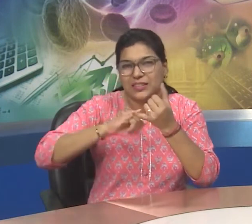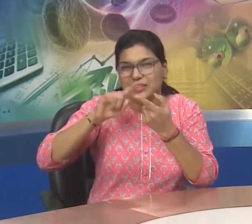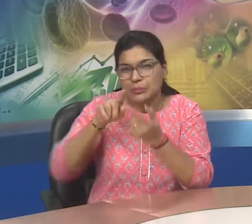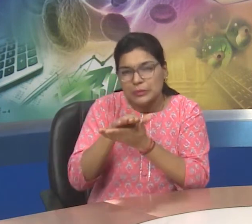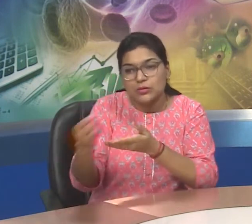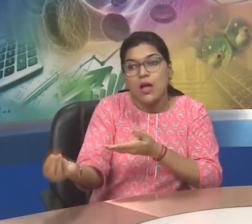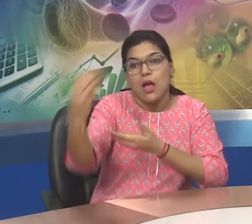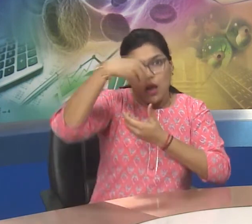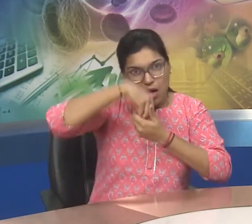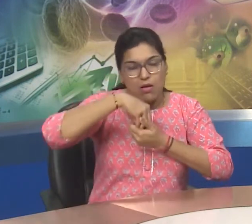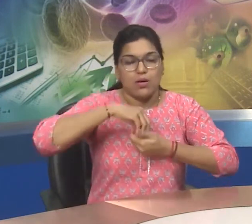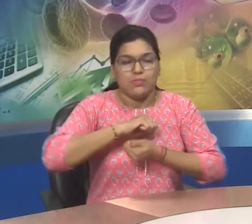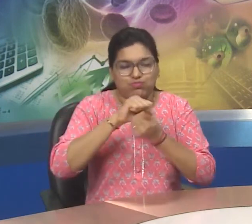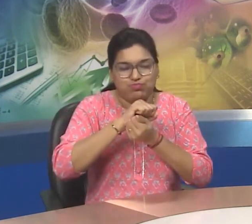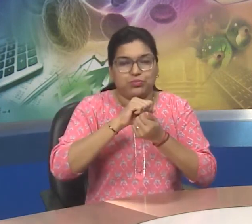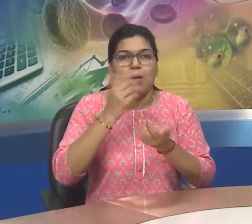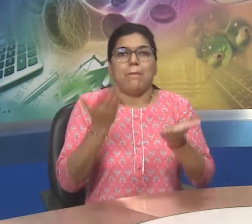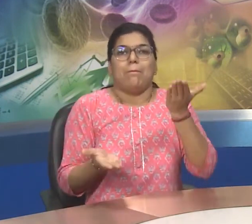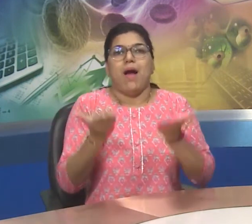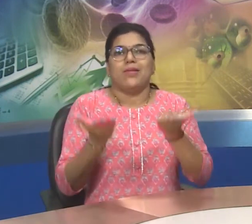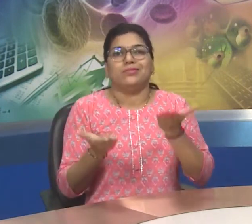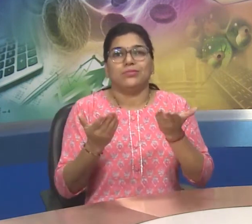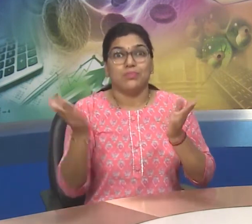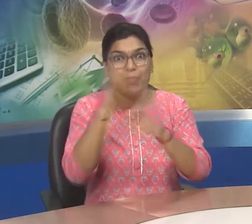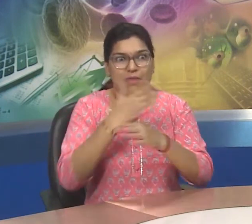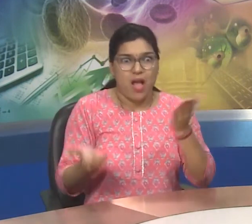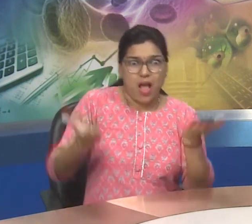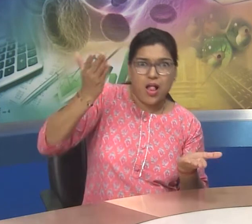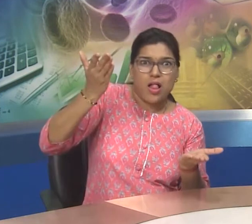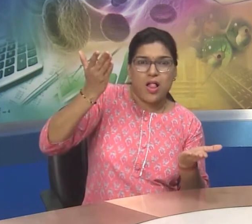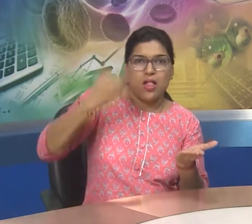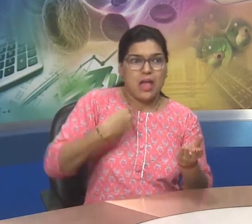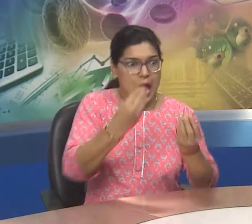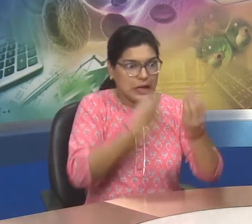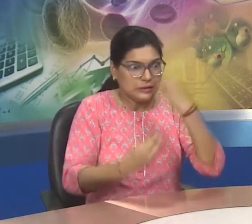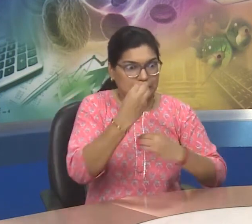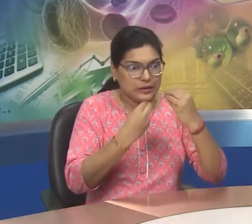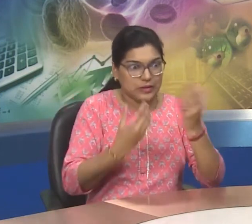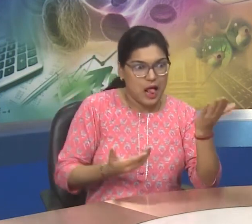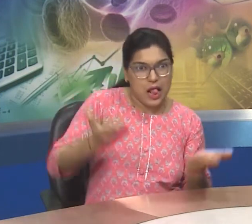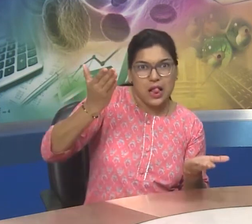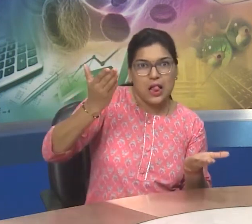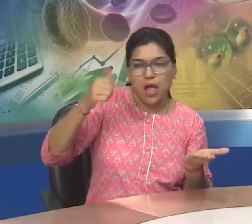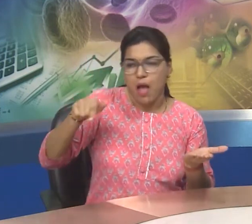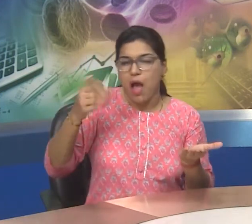anything which is in excess